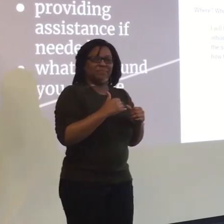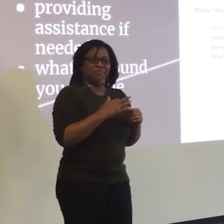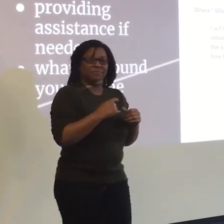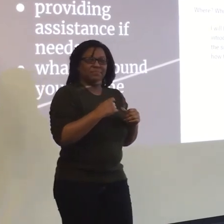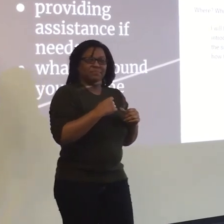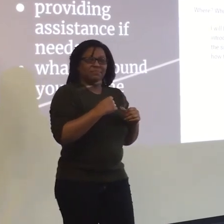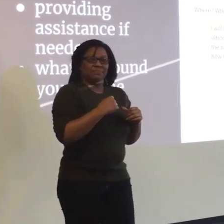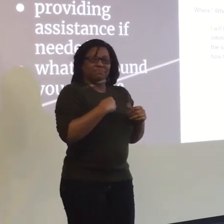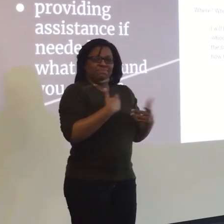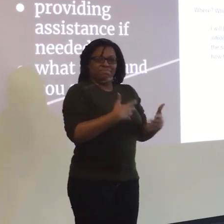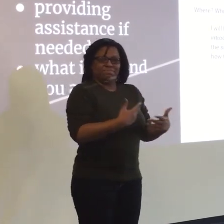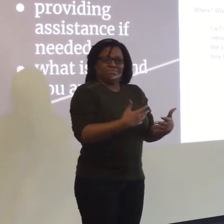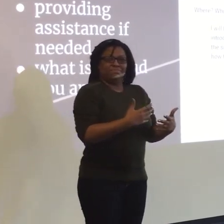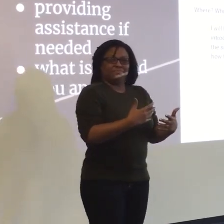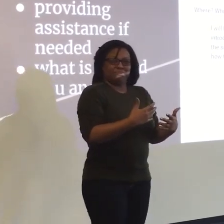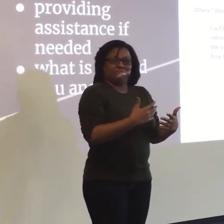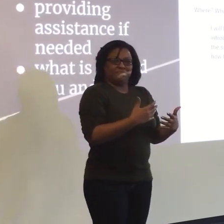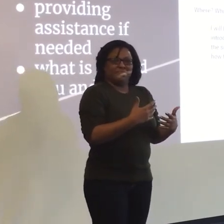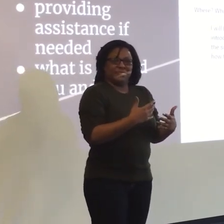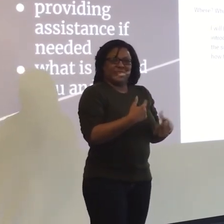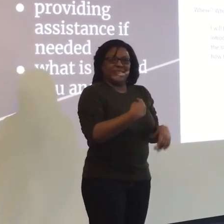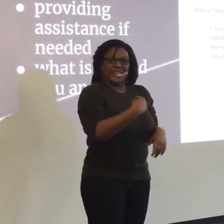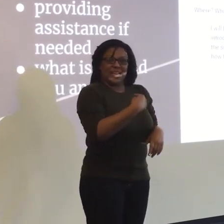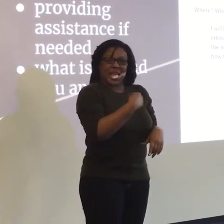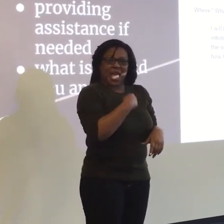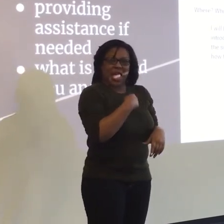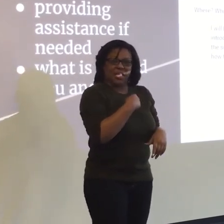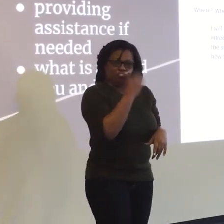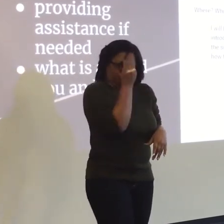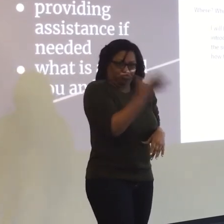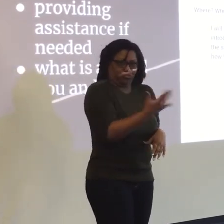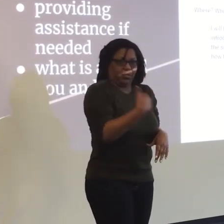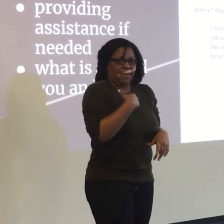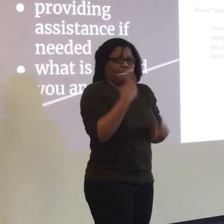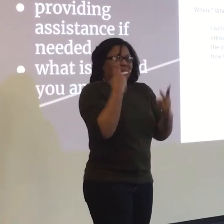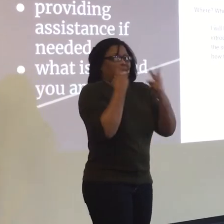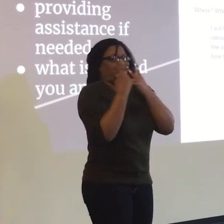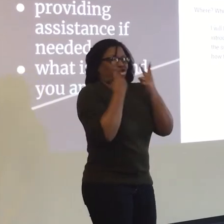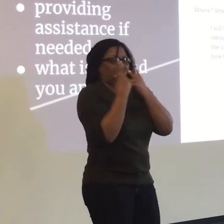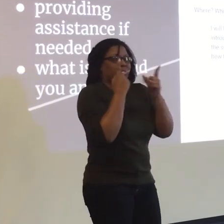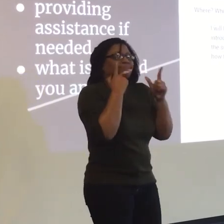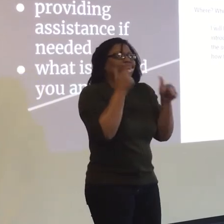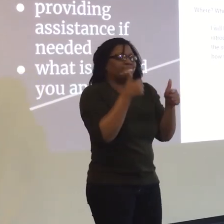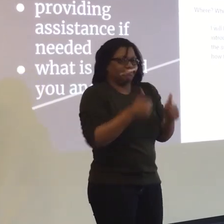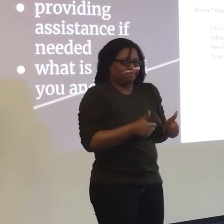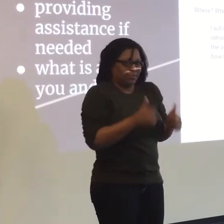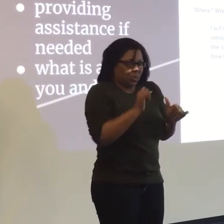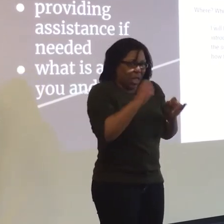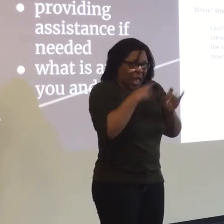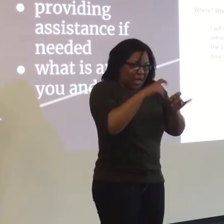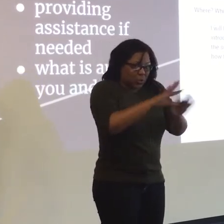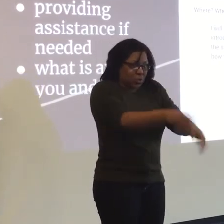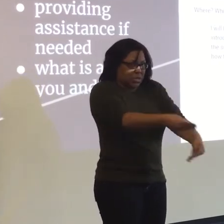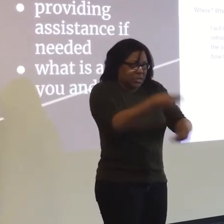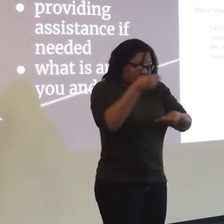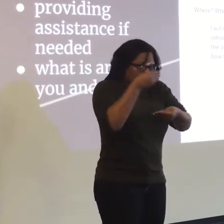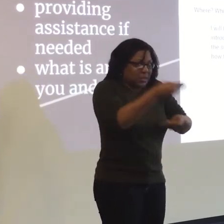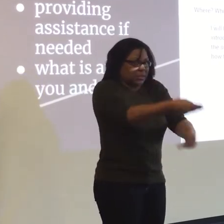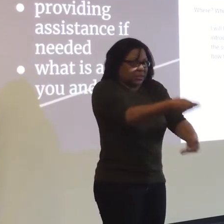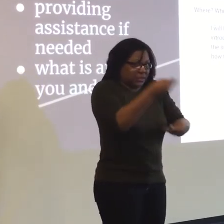I have vision issues, so I have to pick up the tape and do it like that and still try to do better. So, that